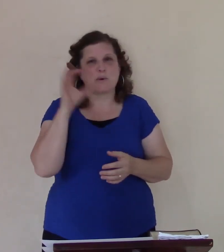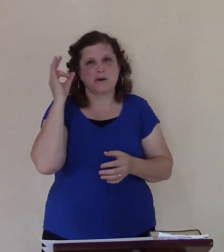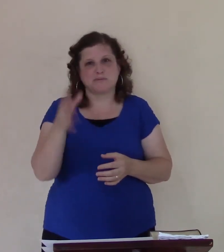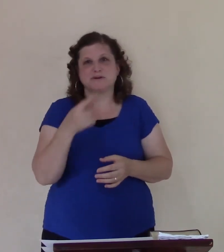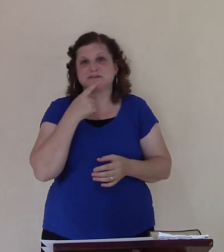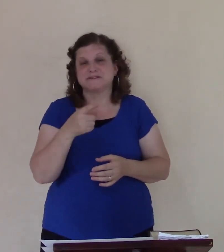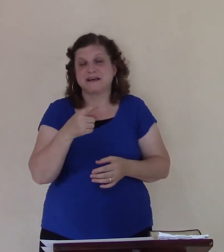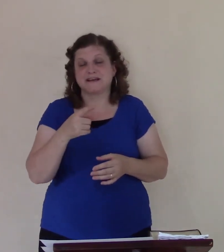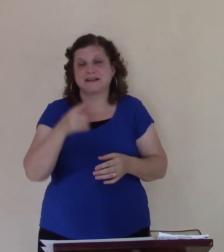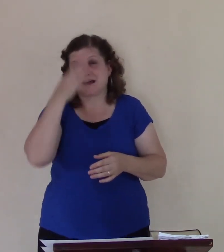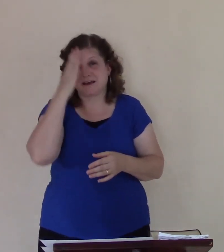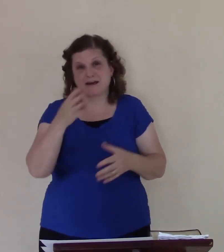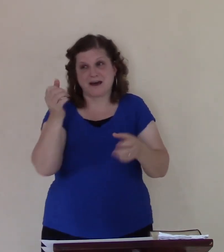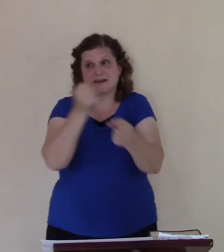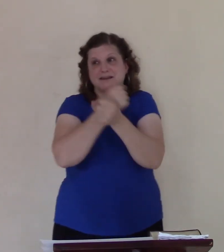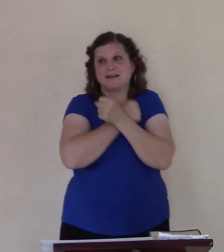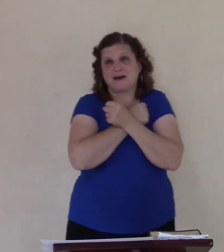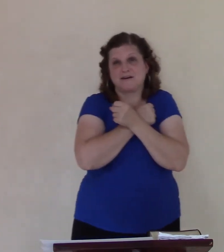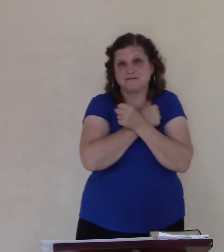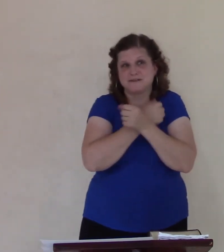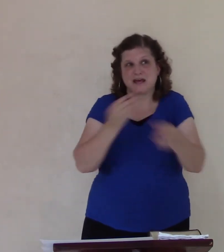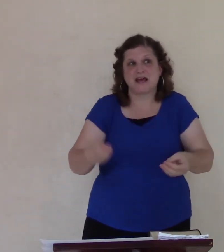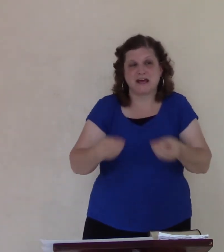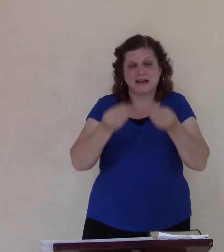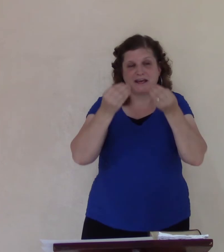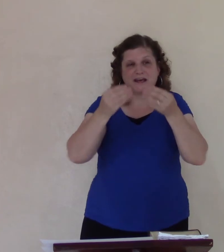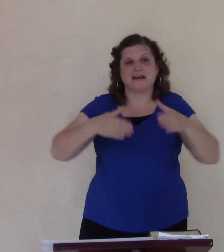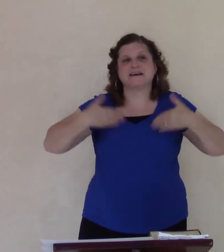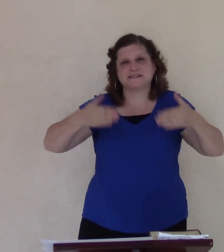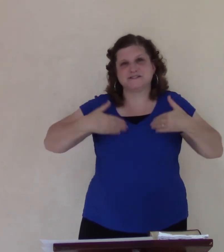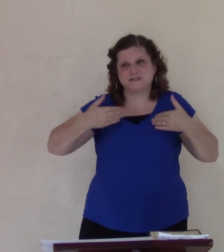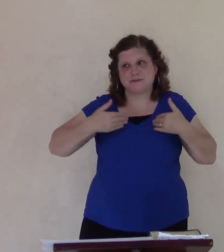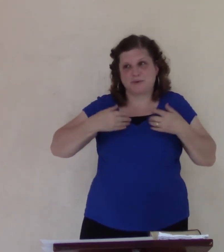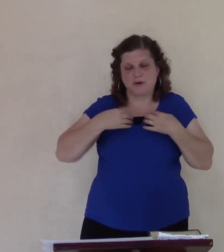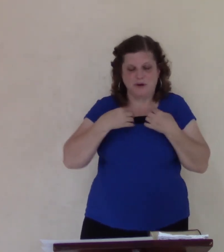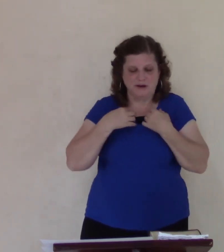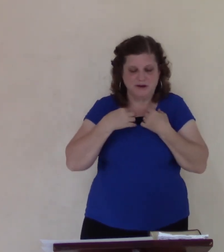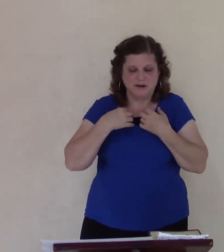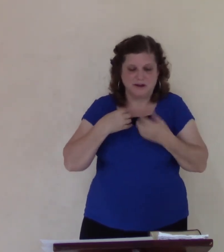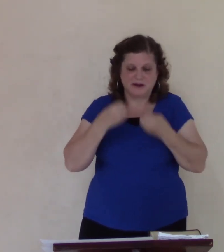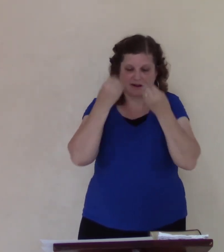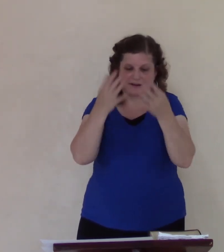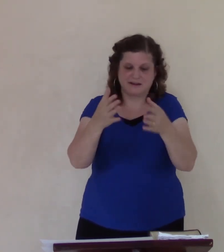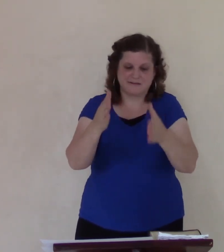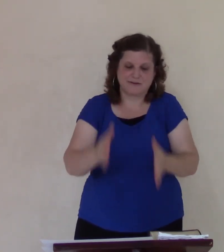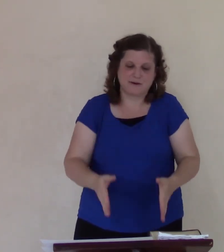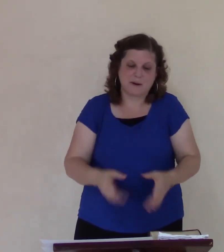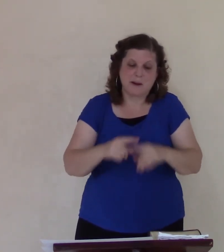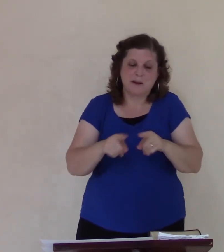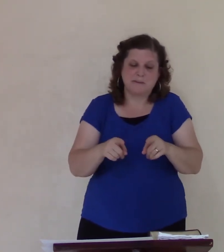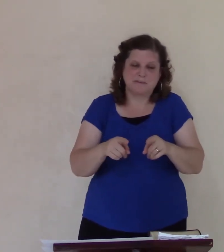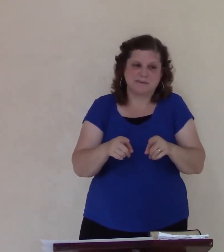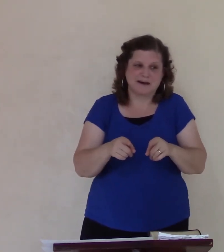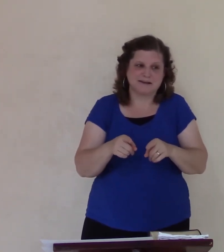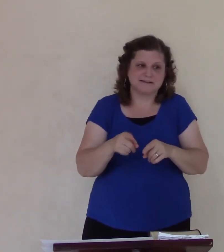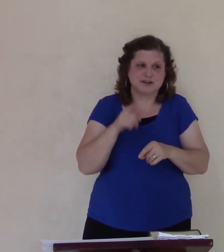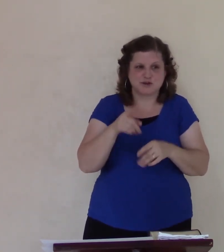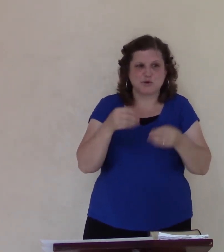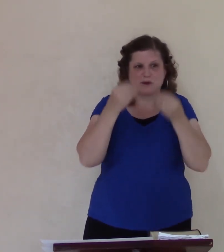but you need to give whether you're cheerful or not okay that's true all right you do right all the